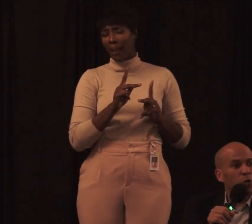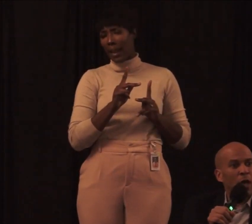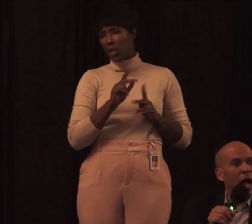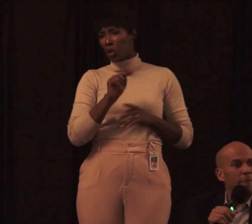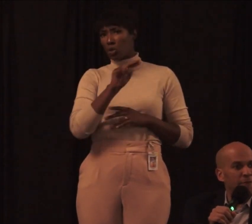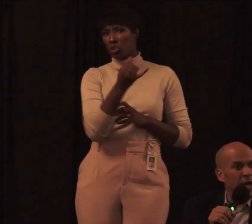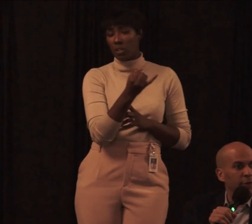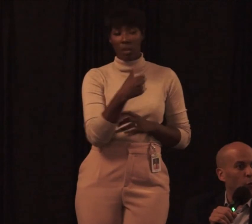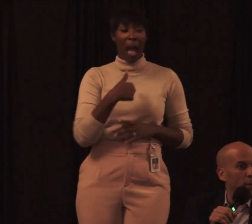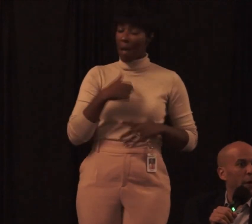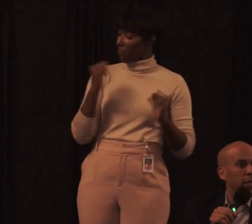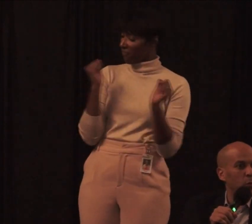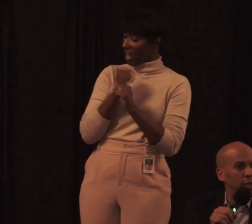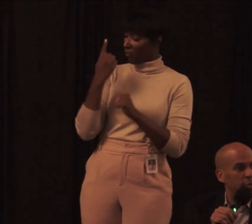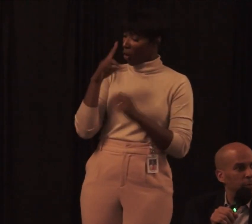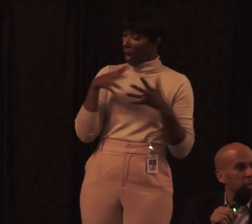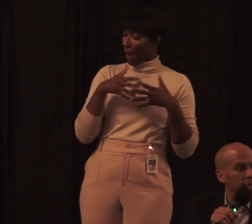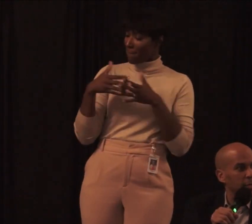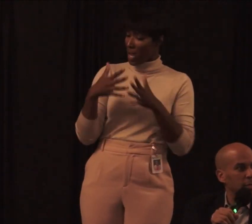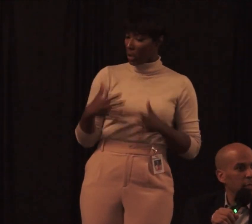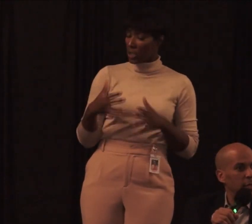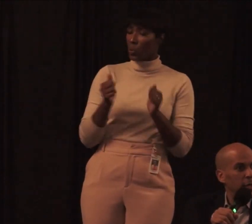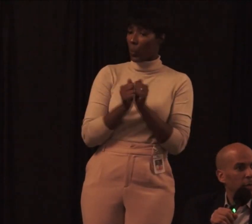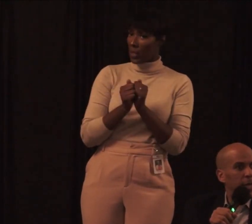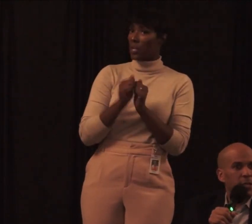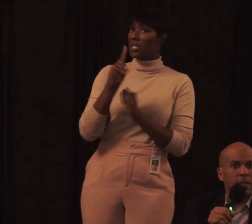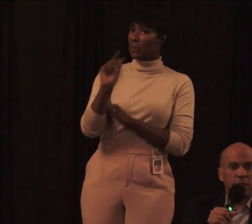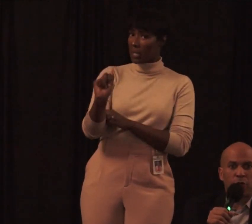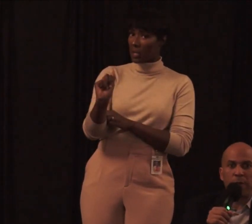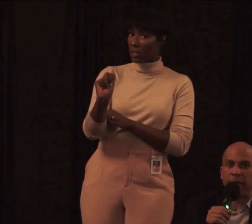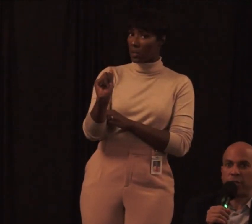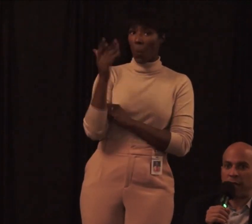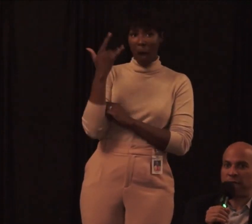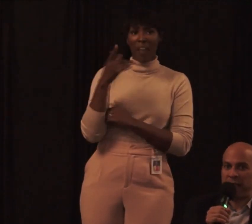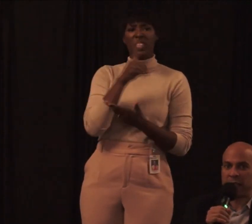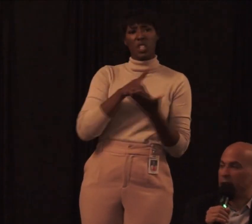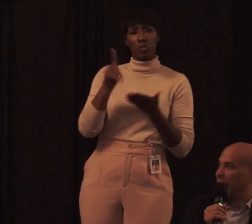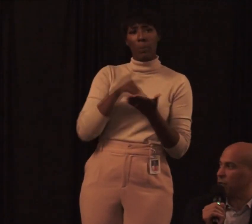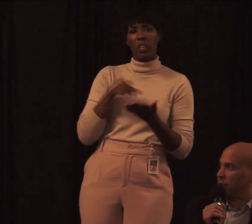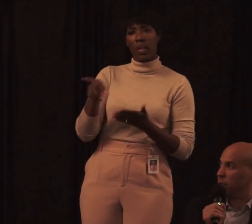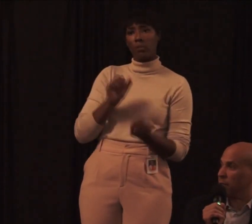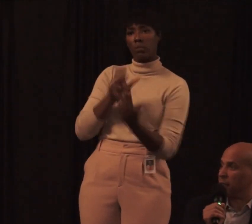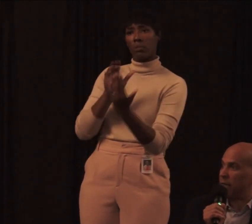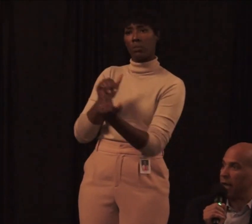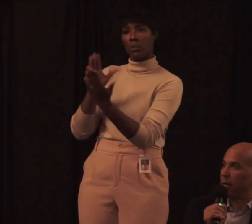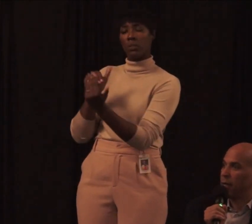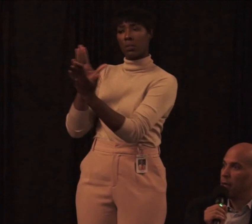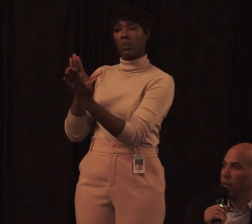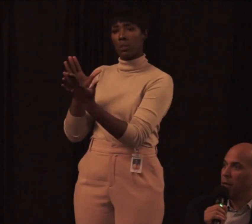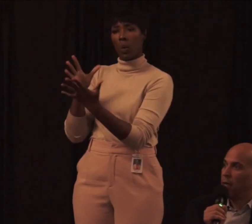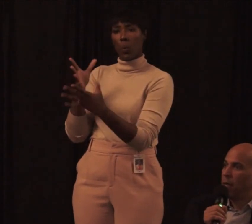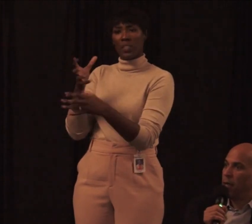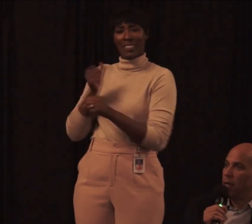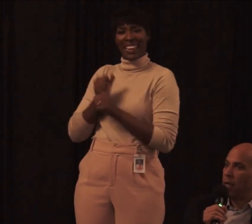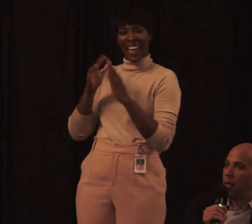And she goes, well, I'm fighting for Americans with disabilities, because of the discrimination they face in housing still to this day.